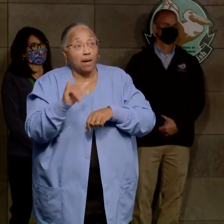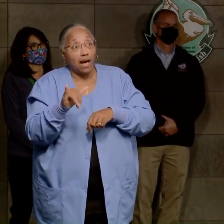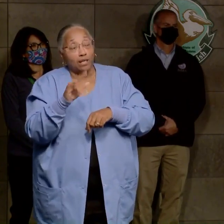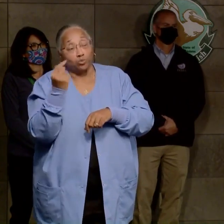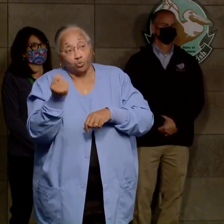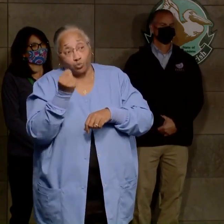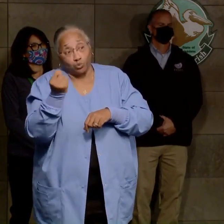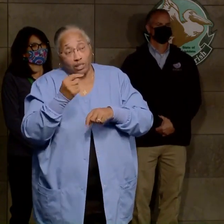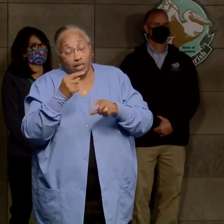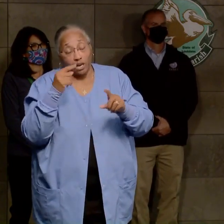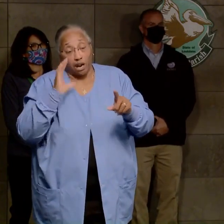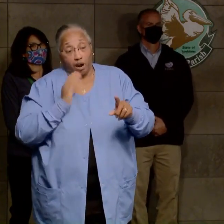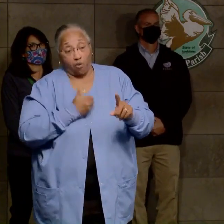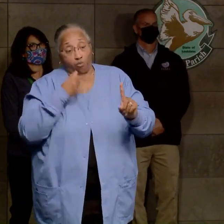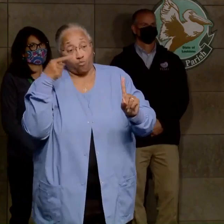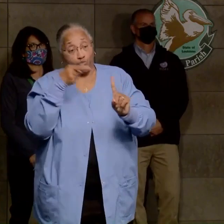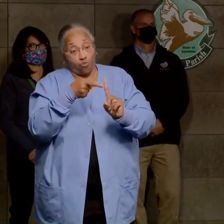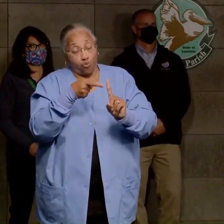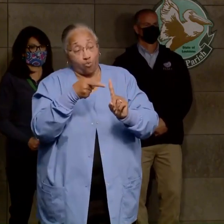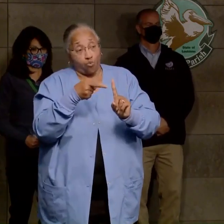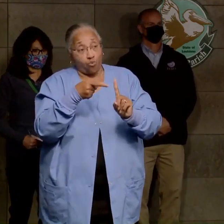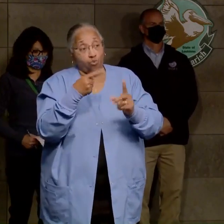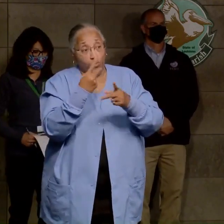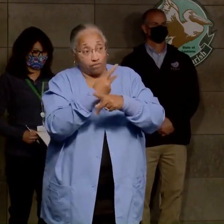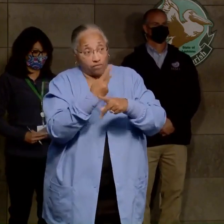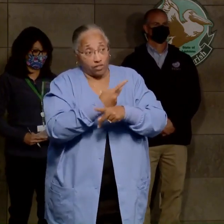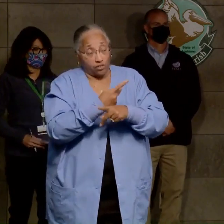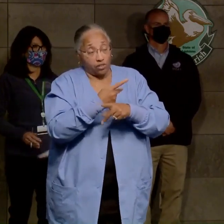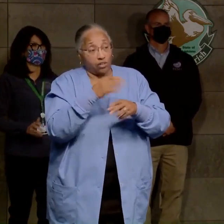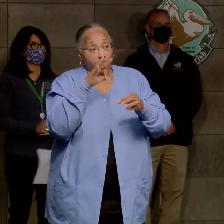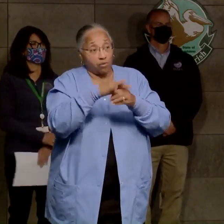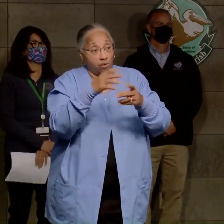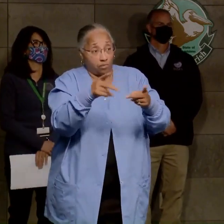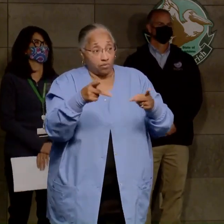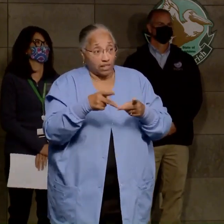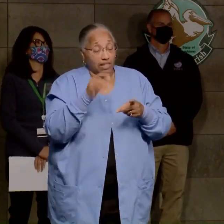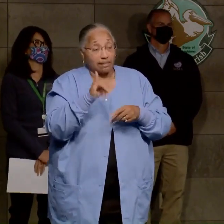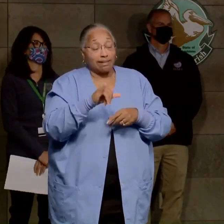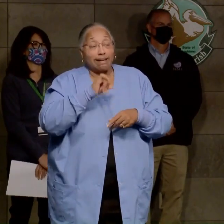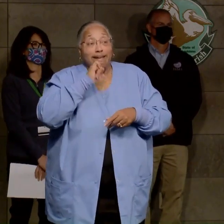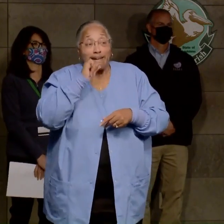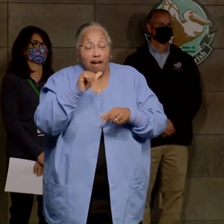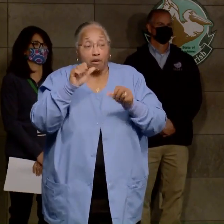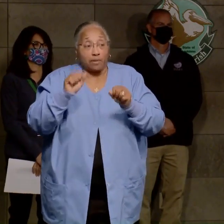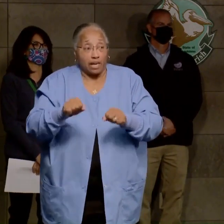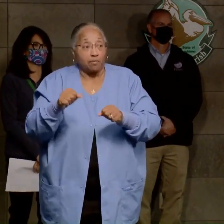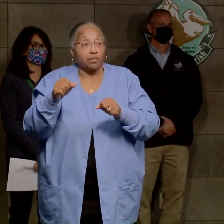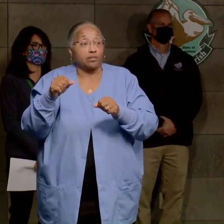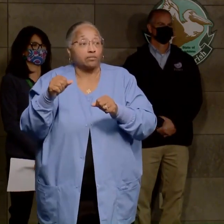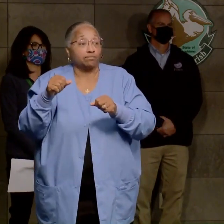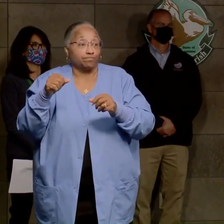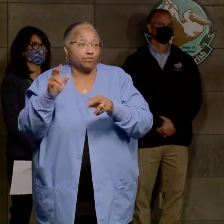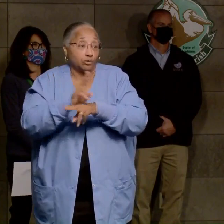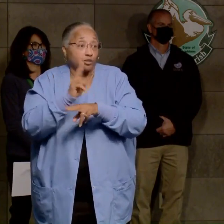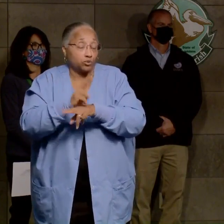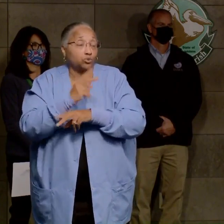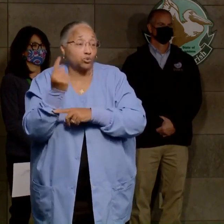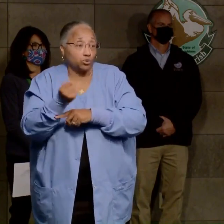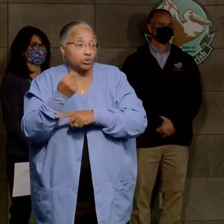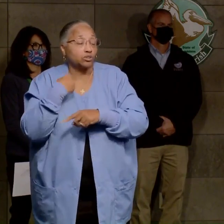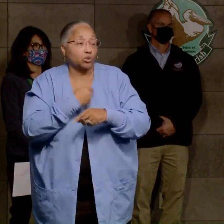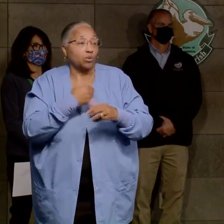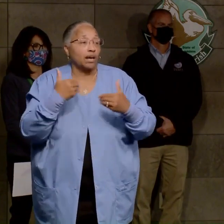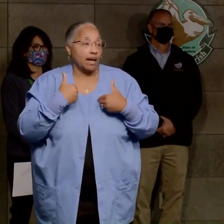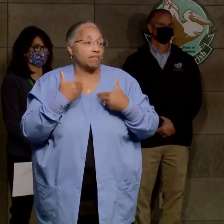goal here is to identify those polling locations as soon as possible. They're not going to be able to be in service on Tuesday so that we have an opportunity